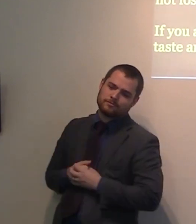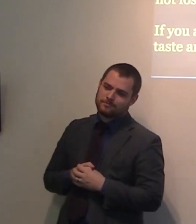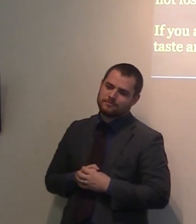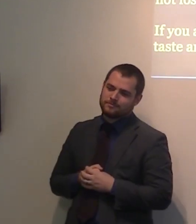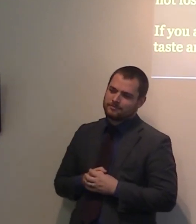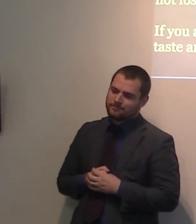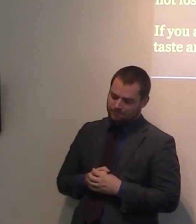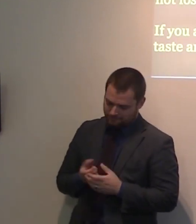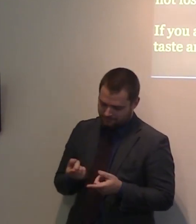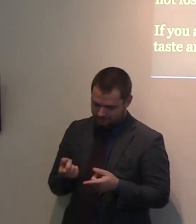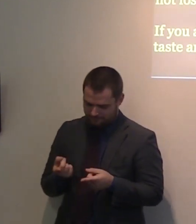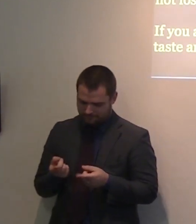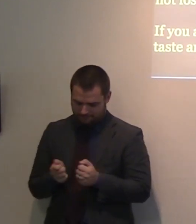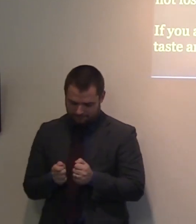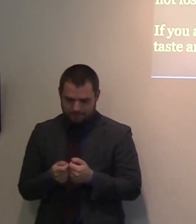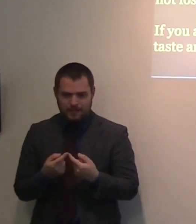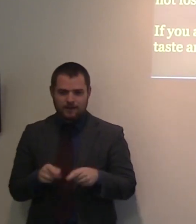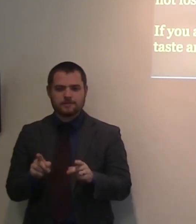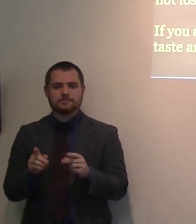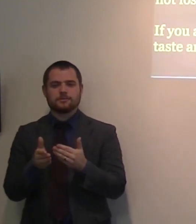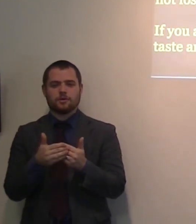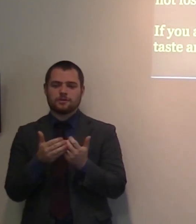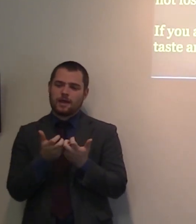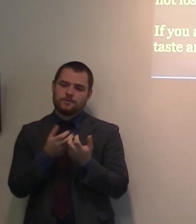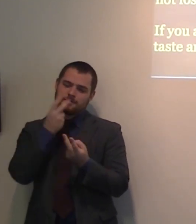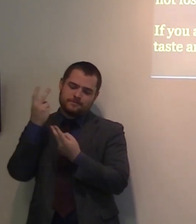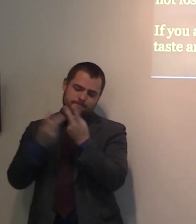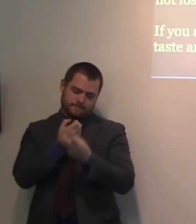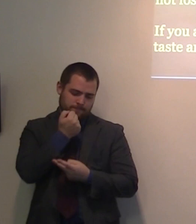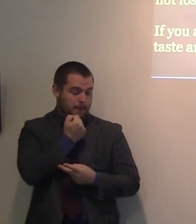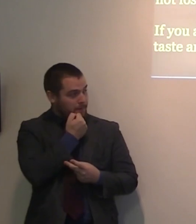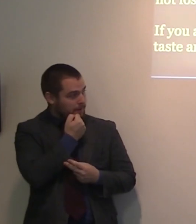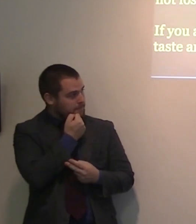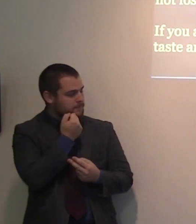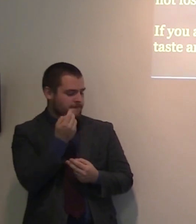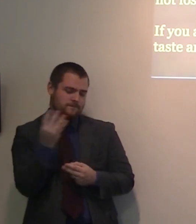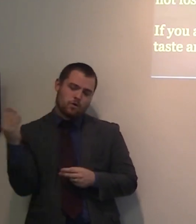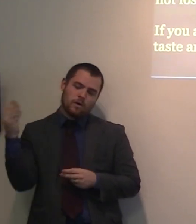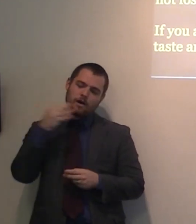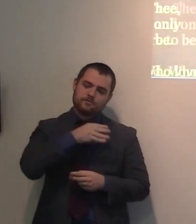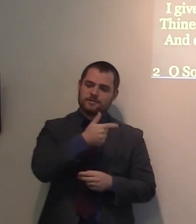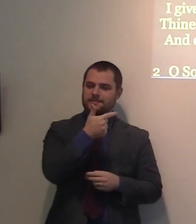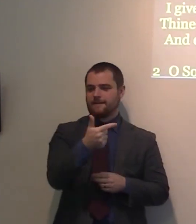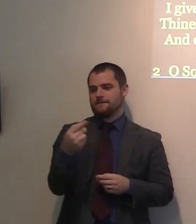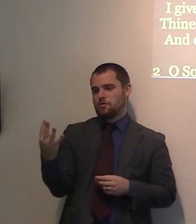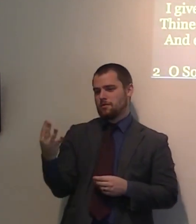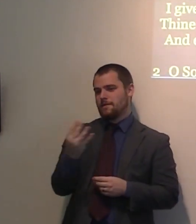Let's close our thinking this morning by singing hymn number 474. Hymn number